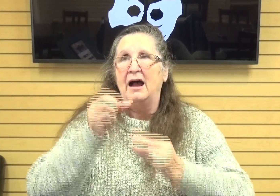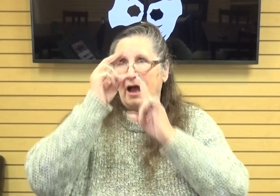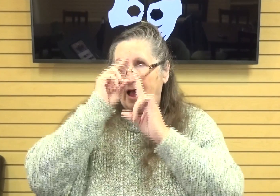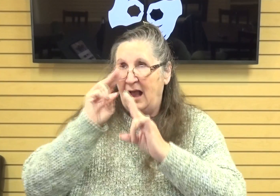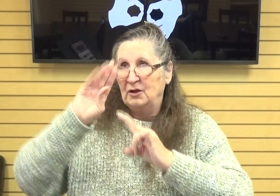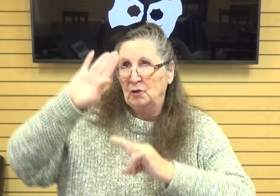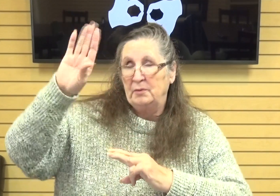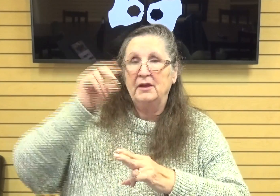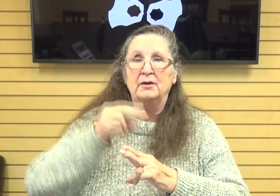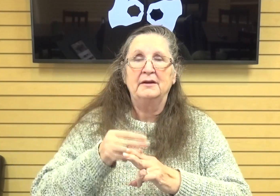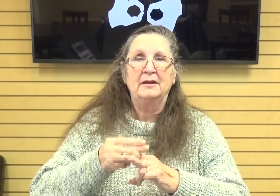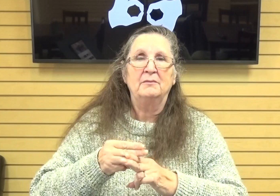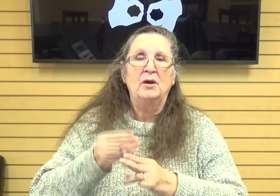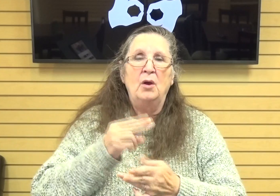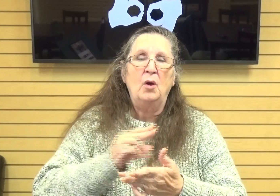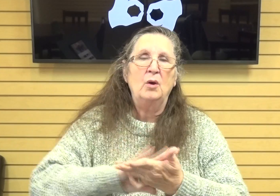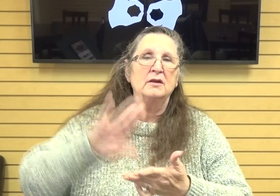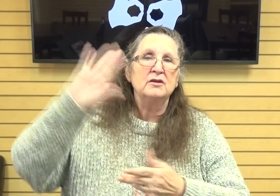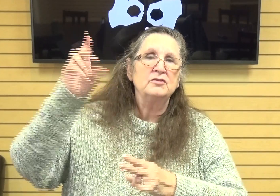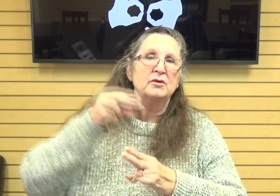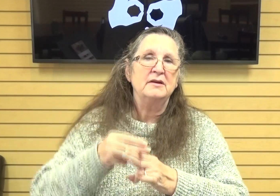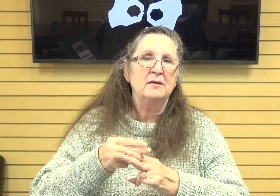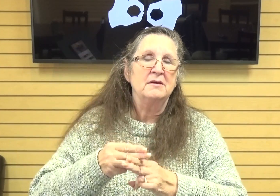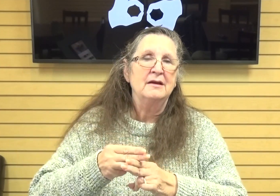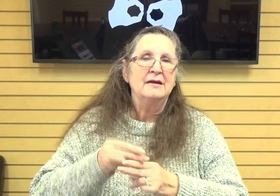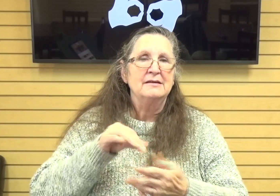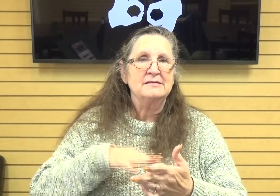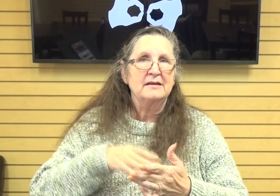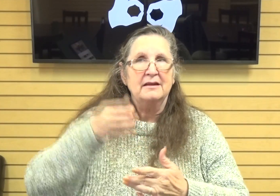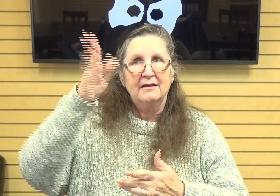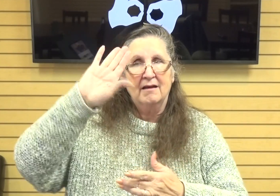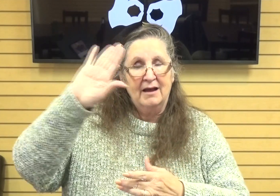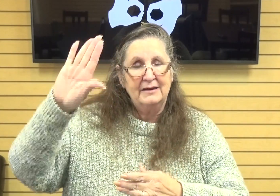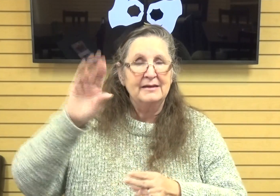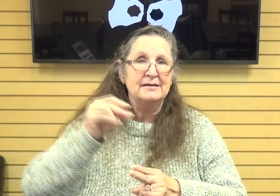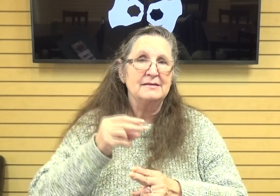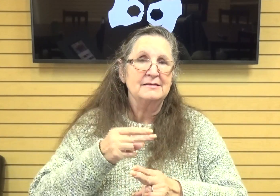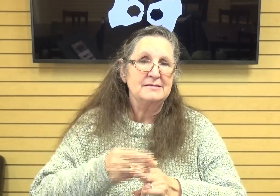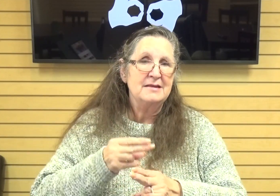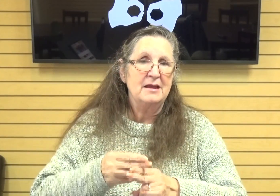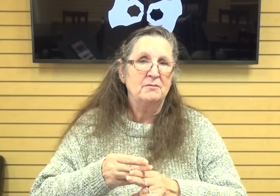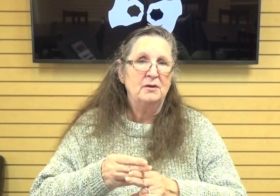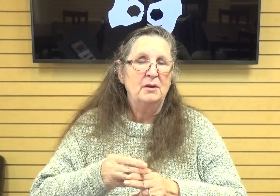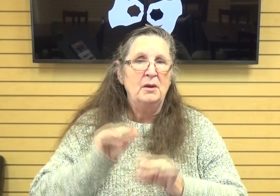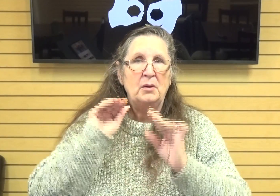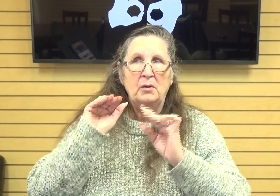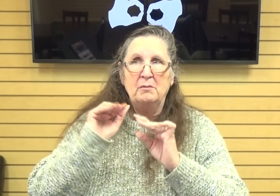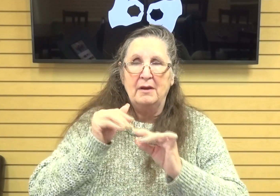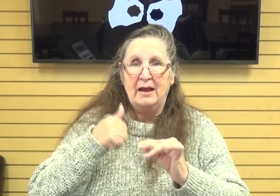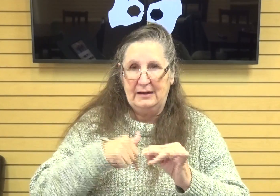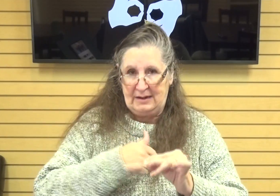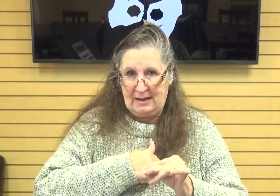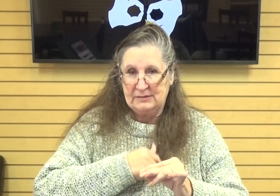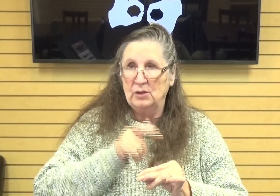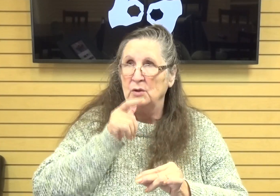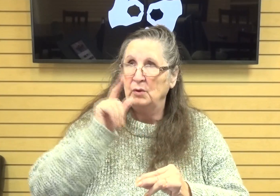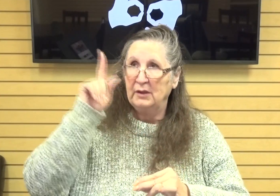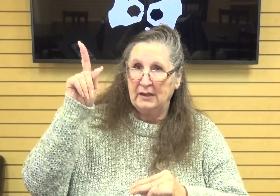holy is your name studying the names of god again and just reminding us who we who he is who we are in him